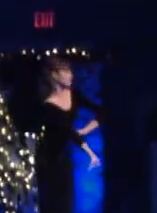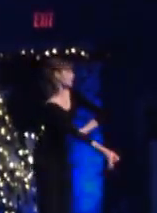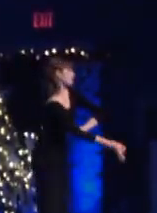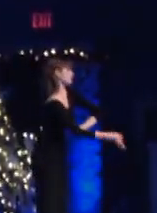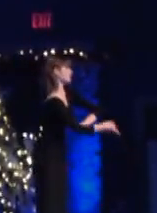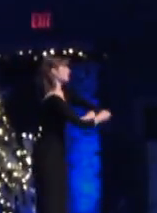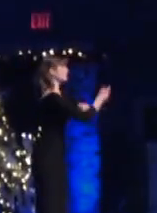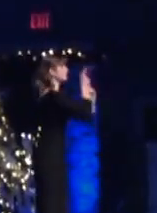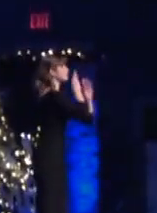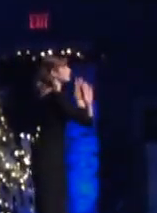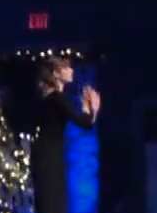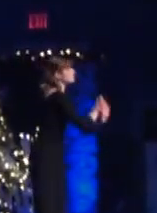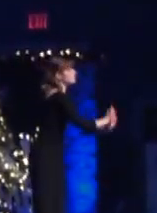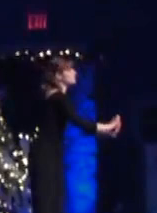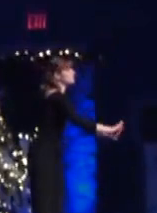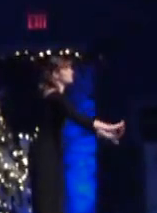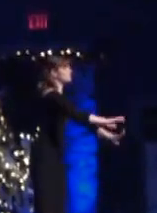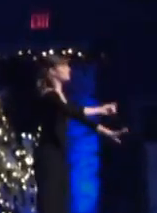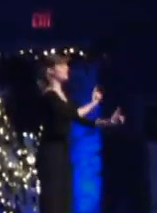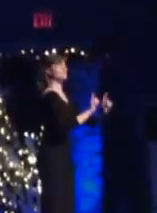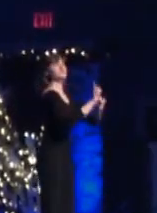The Hush of the Year